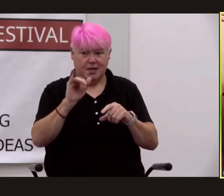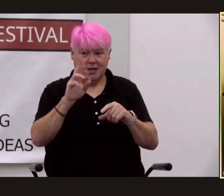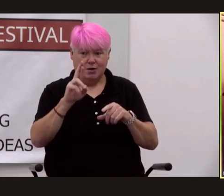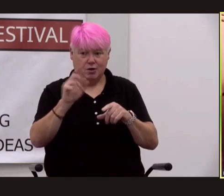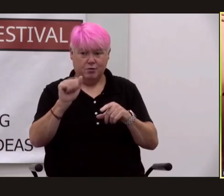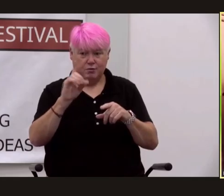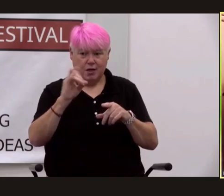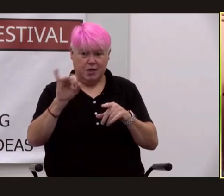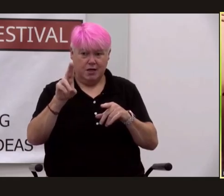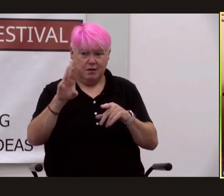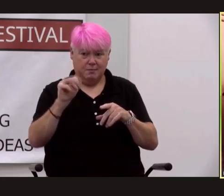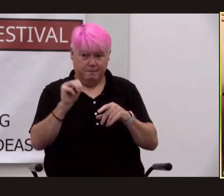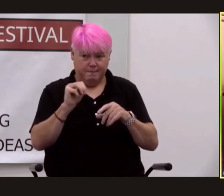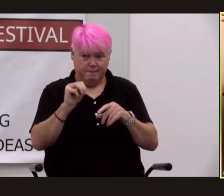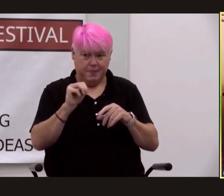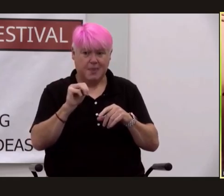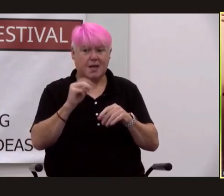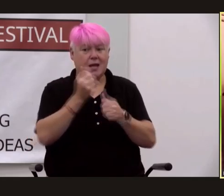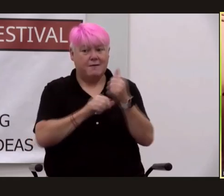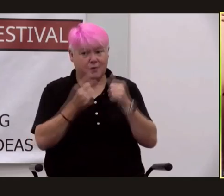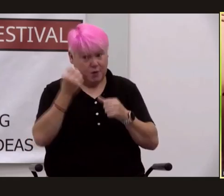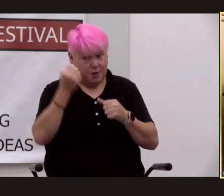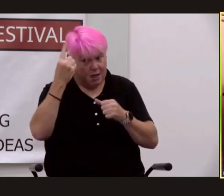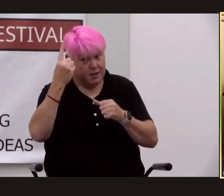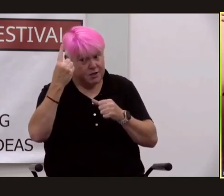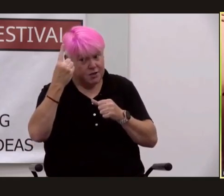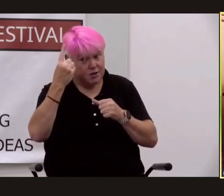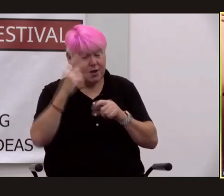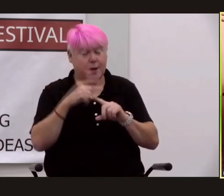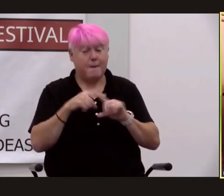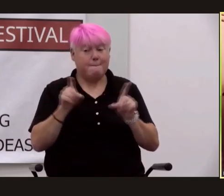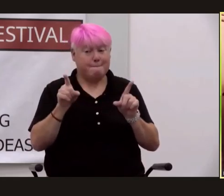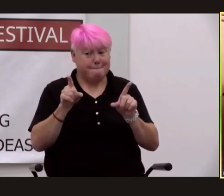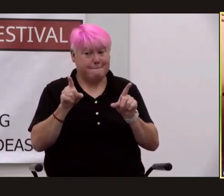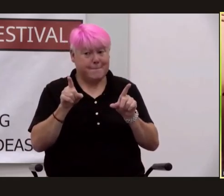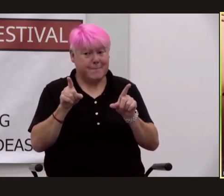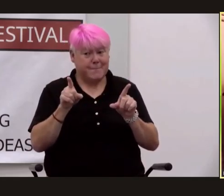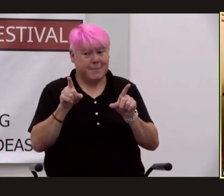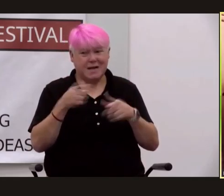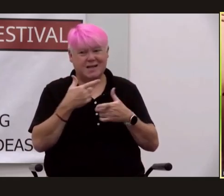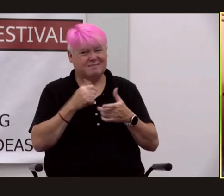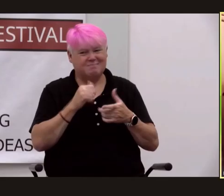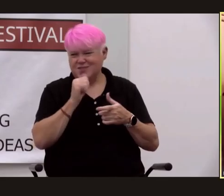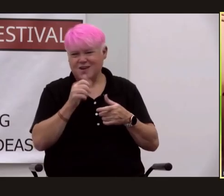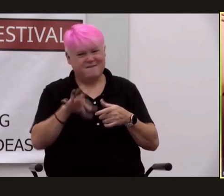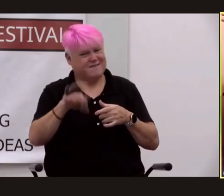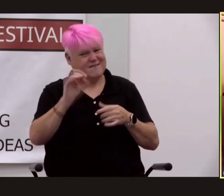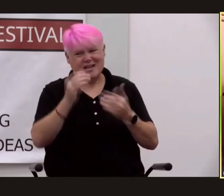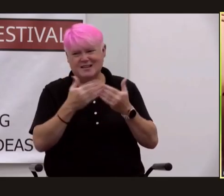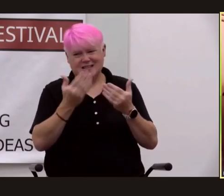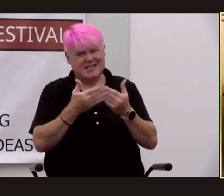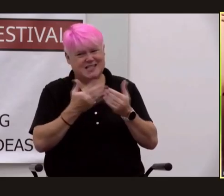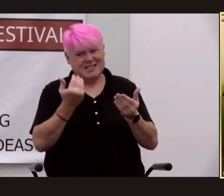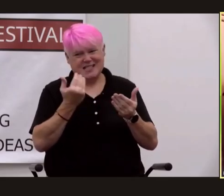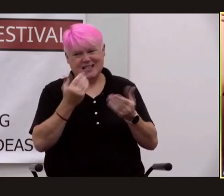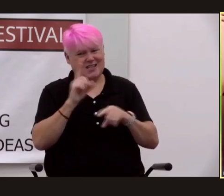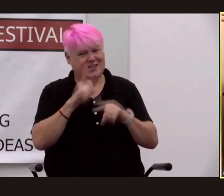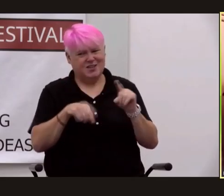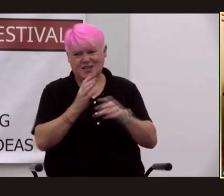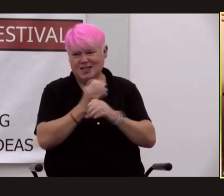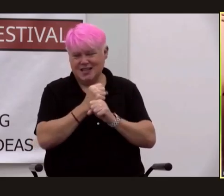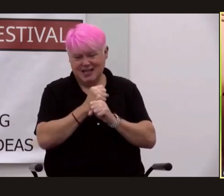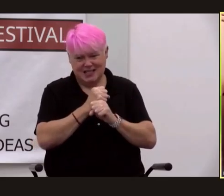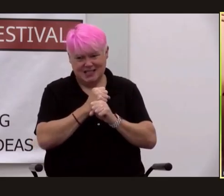that everybody understood but uranium 235 because it was rare was hard to come by they needed another kind of